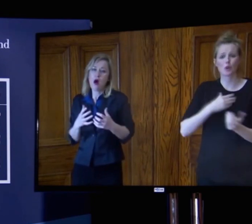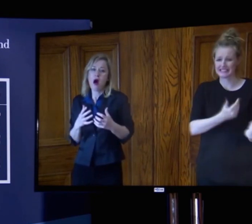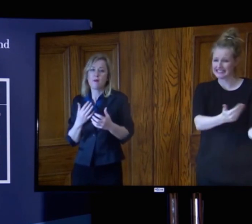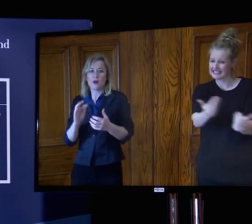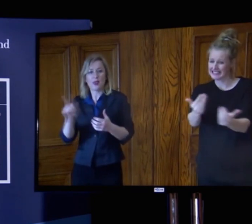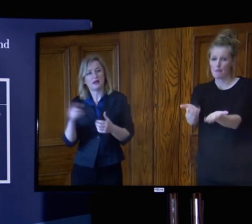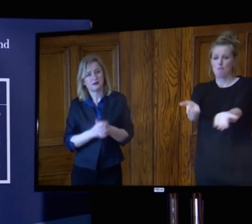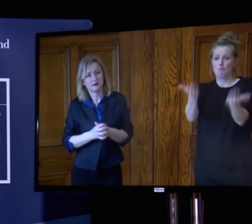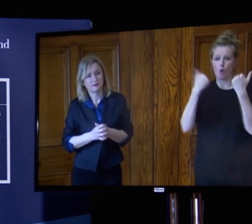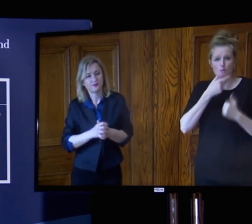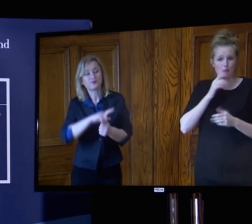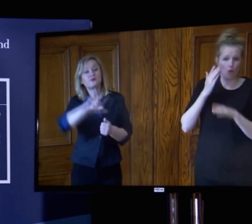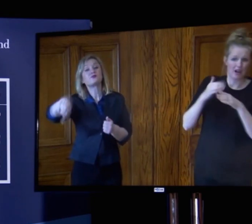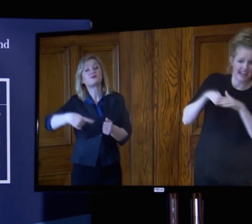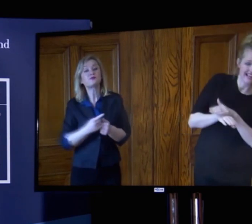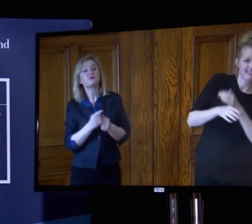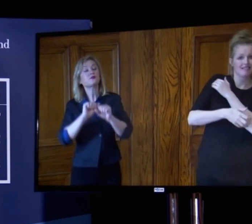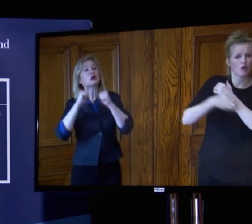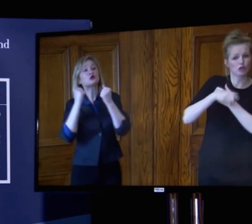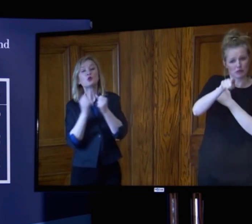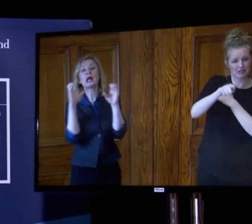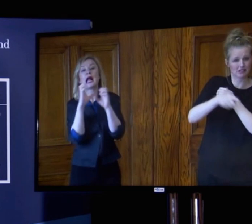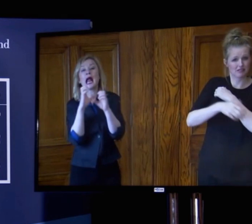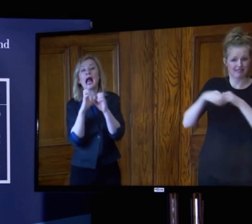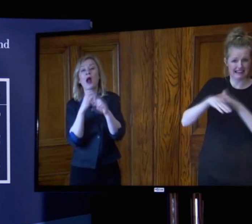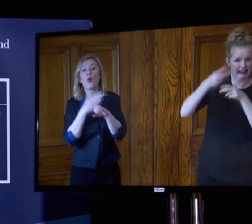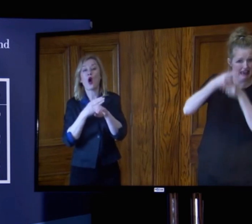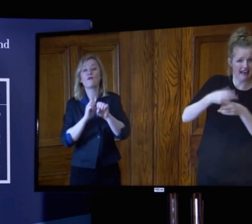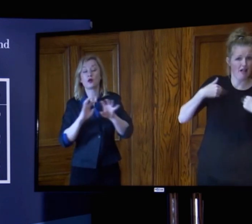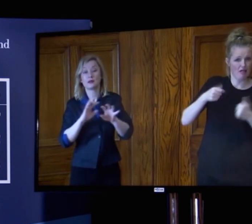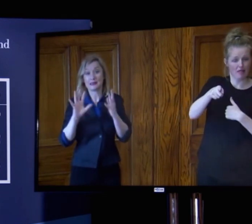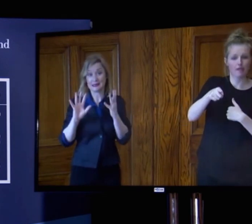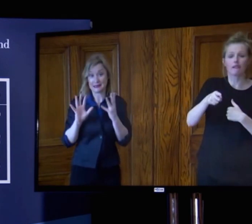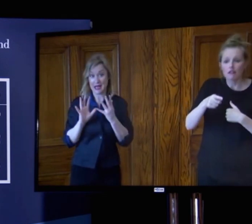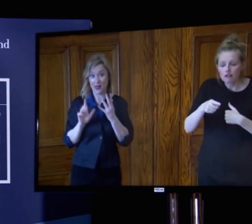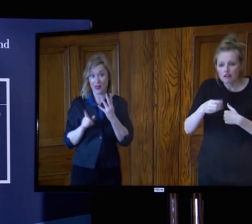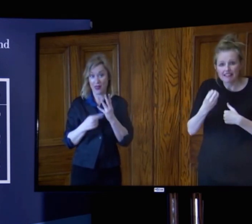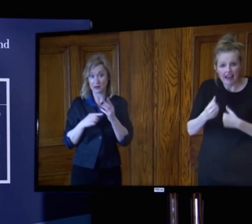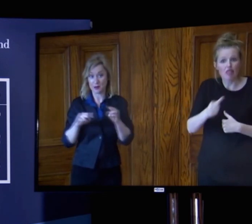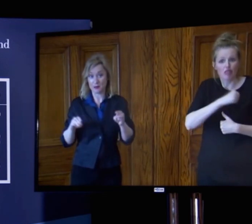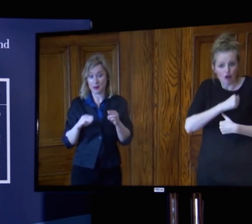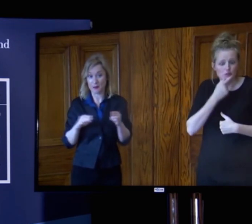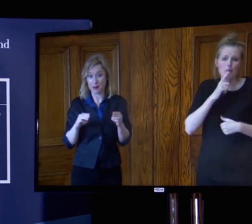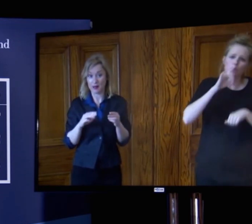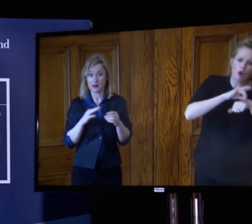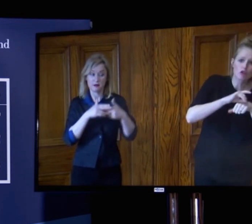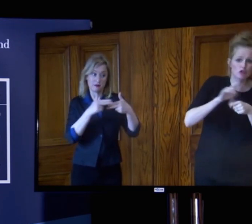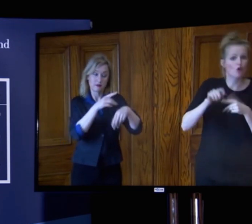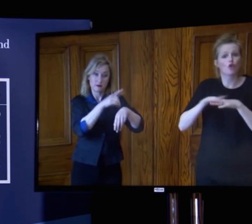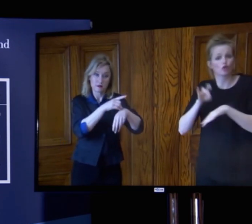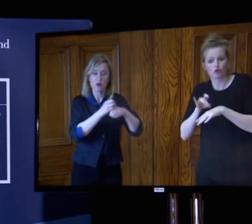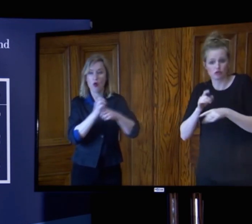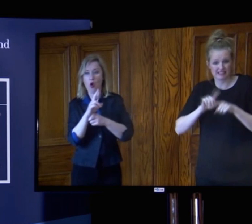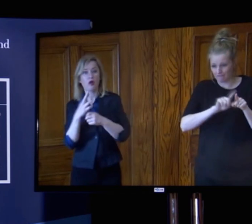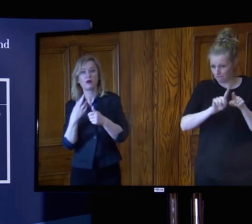health and social care workforce. And I'm delighted to say that more than 10,000 people, both clinical and non-clinical, have now registered to play their